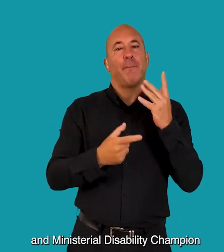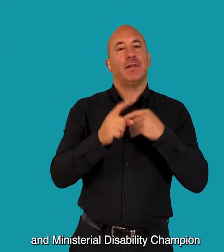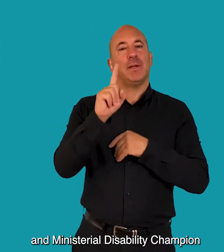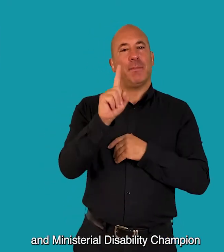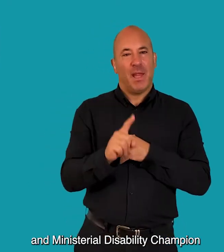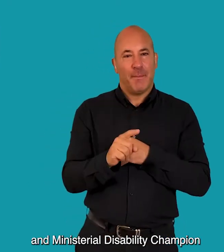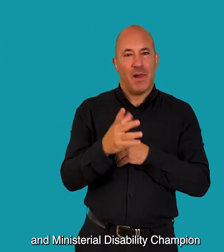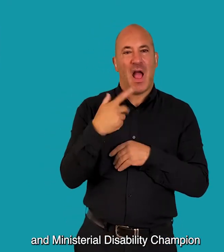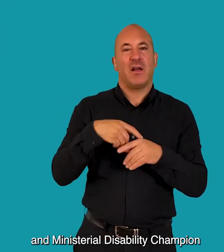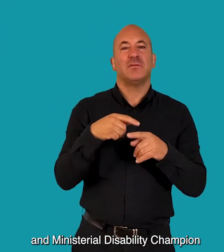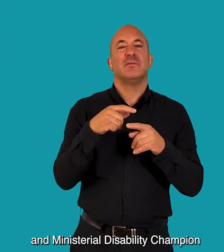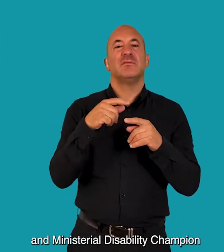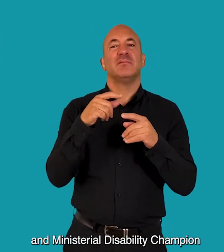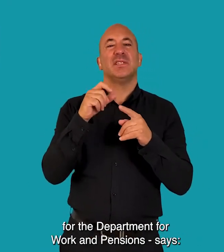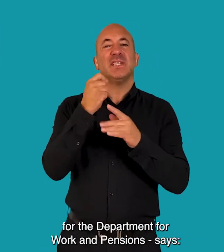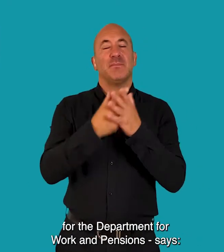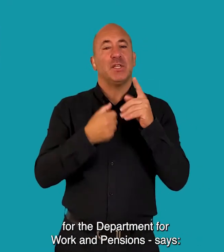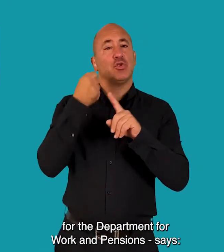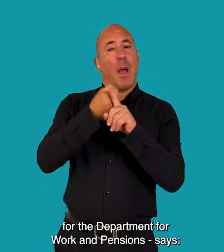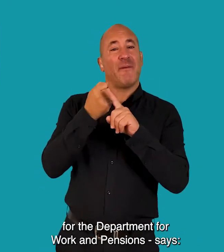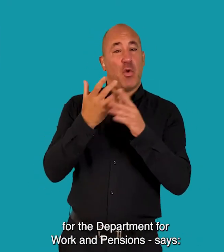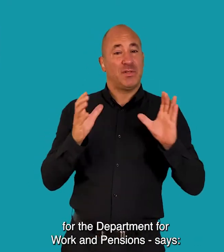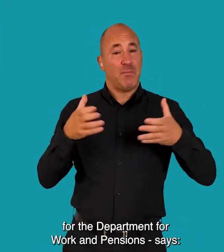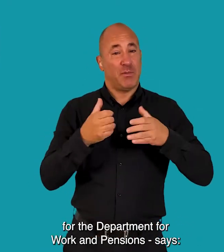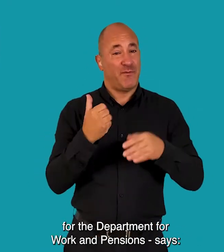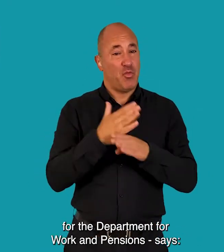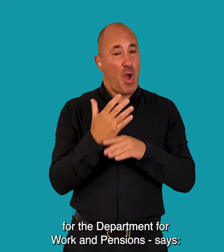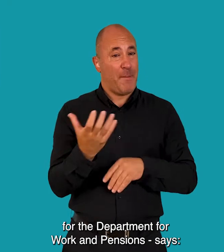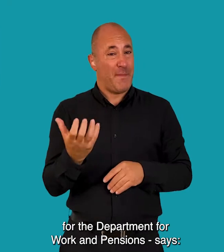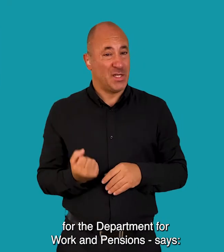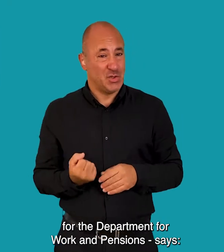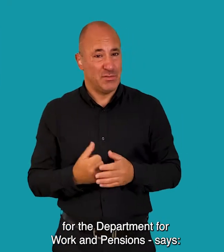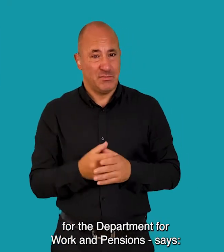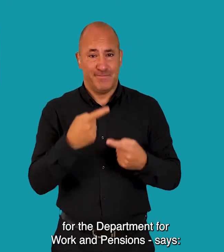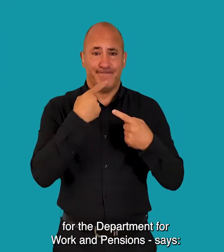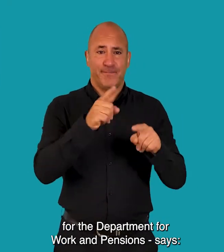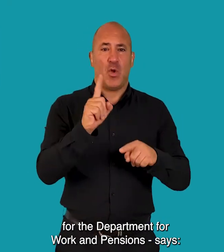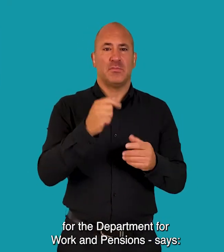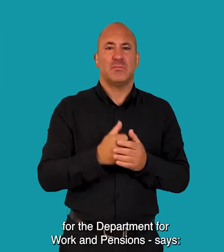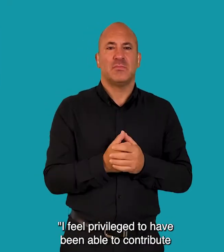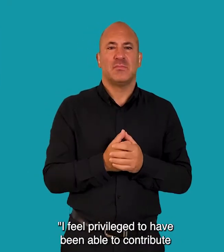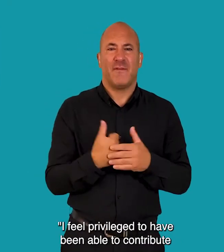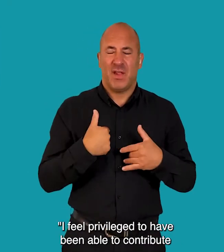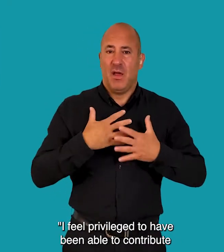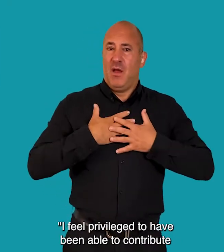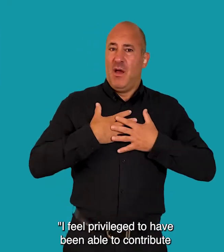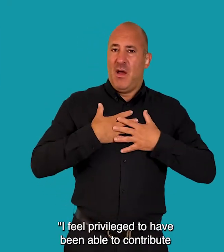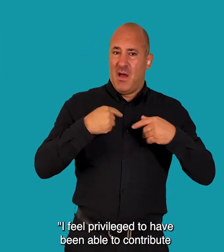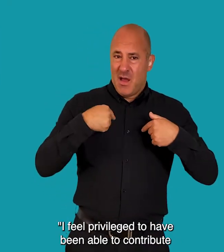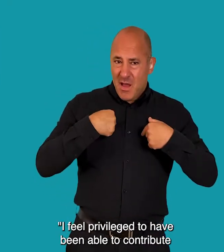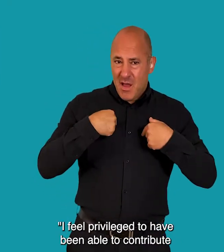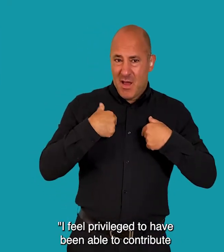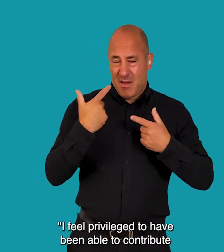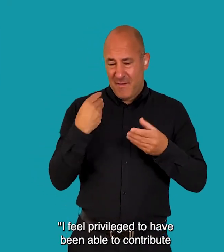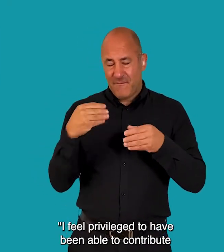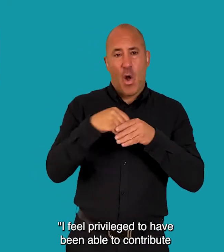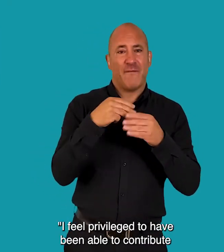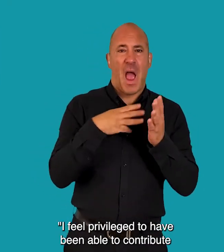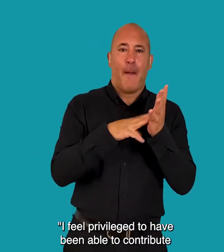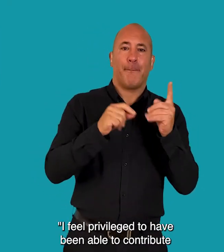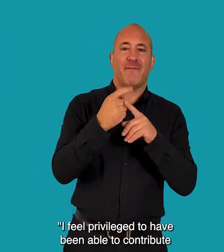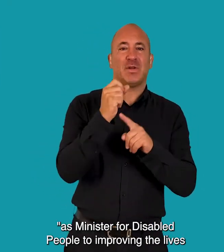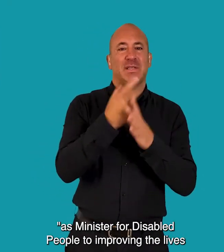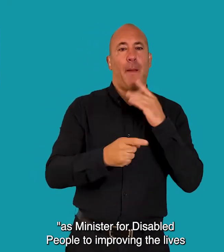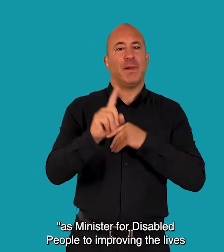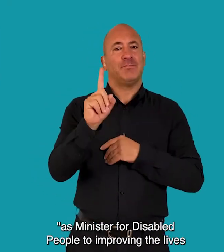Ministerial Disability Champion for the Department for Work and Pensions says I feel privileged to have been able to